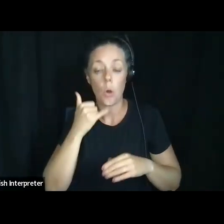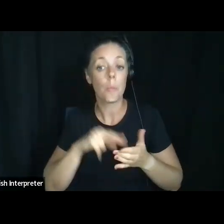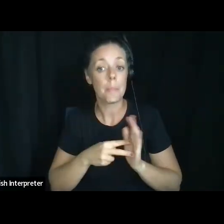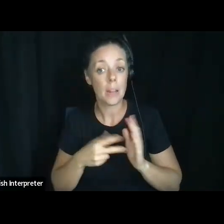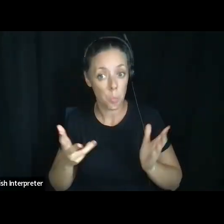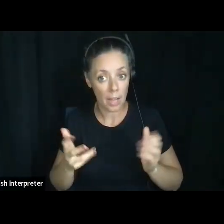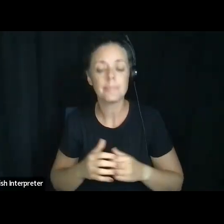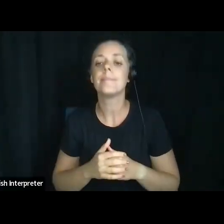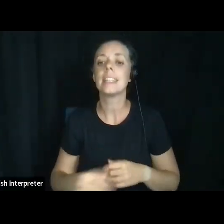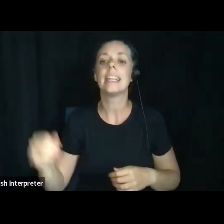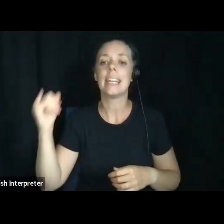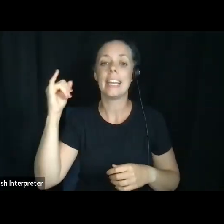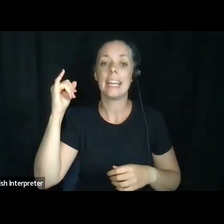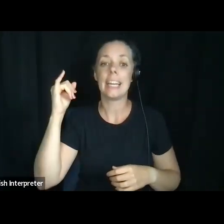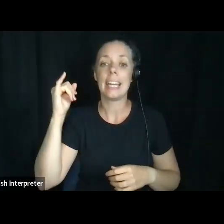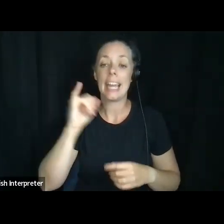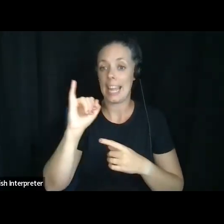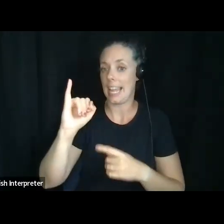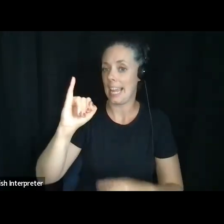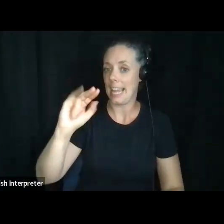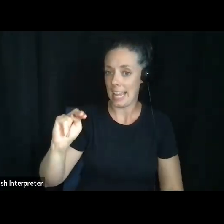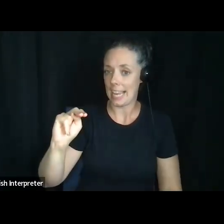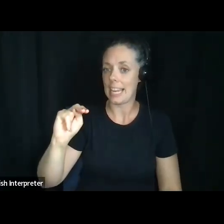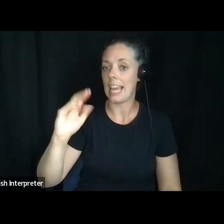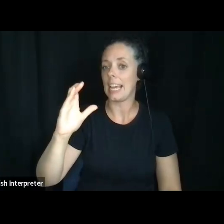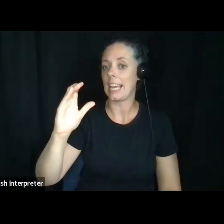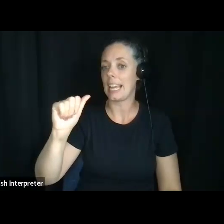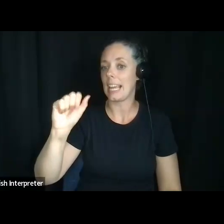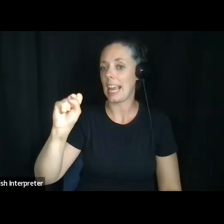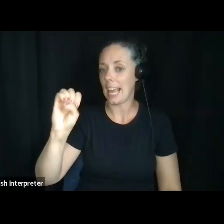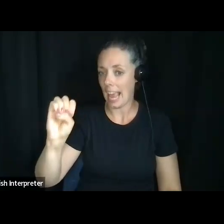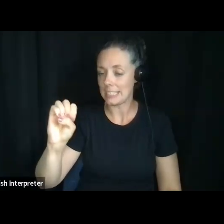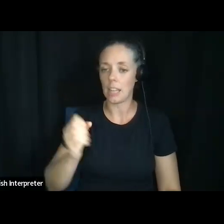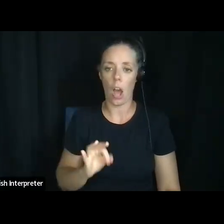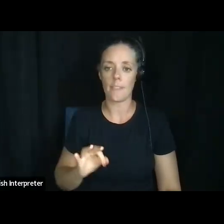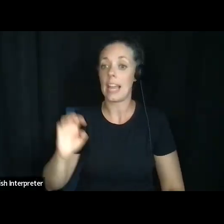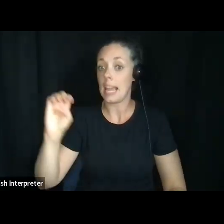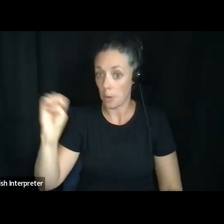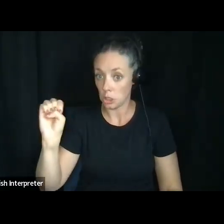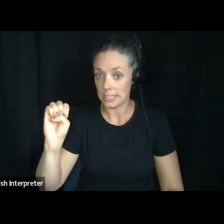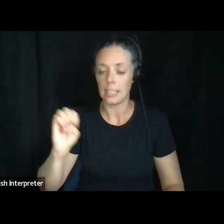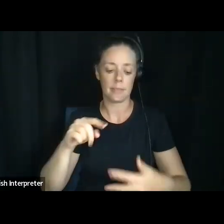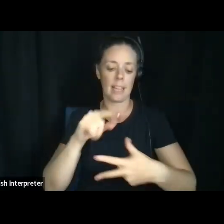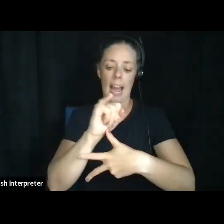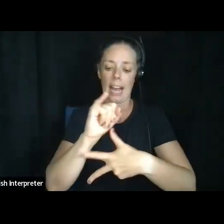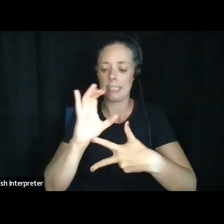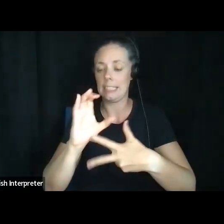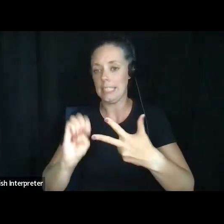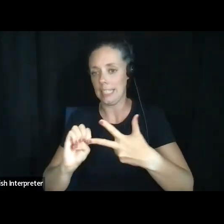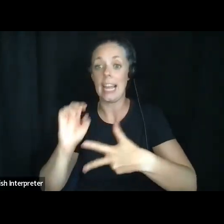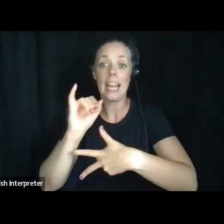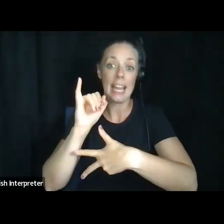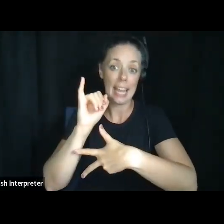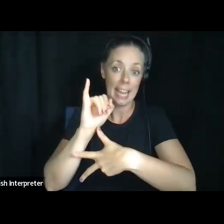is in case of emergency. So capital I, capital C, capital E in case of emergency, there are